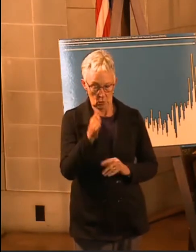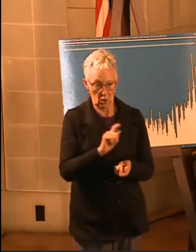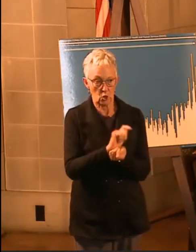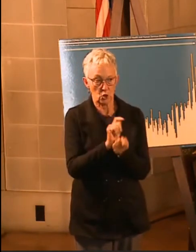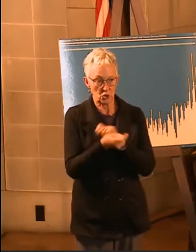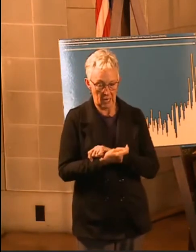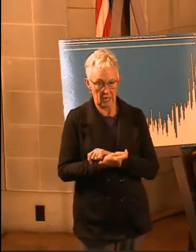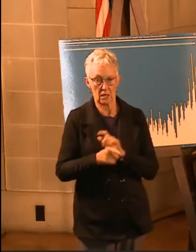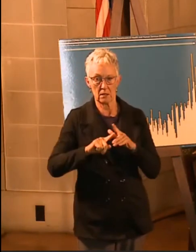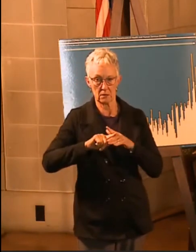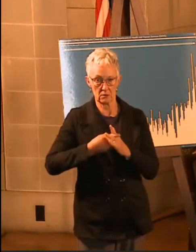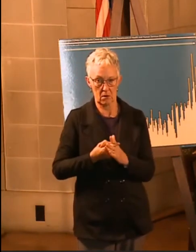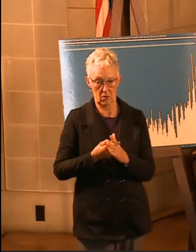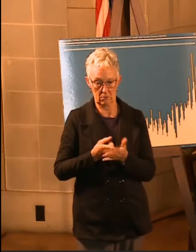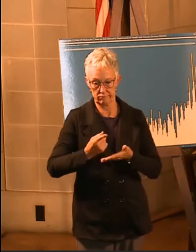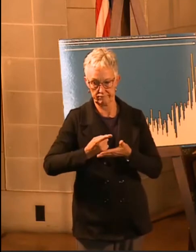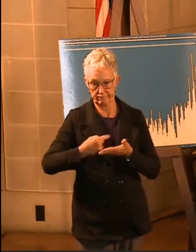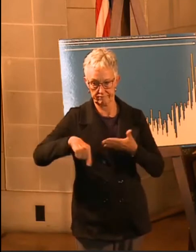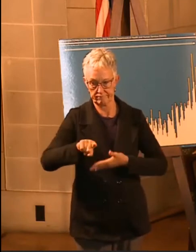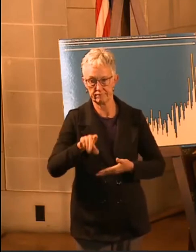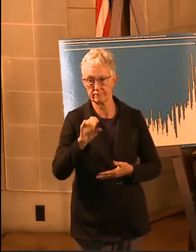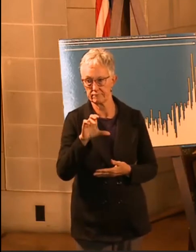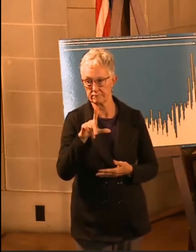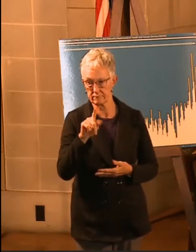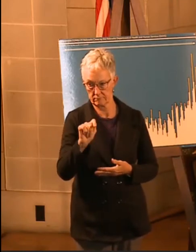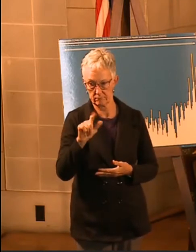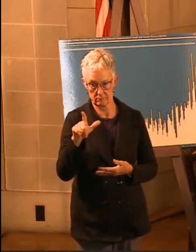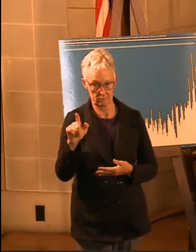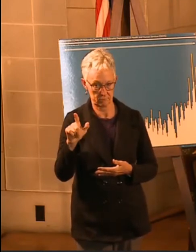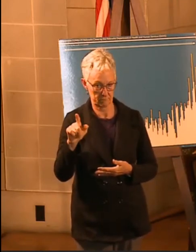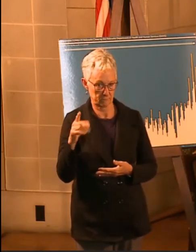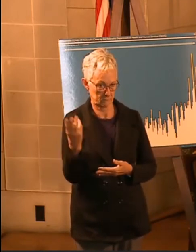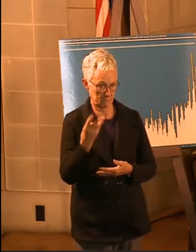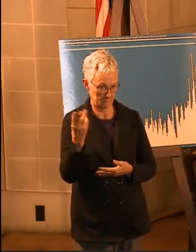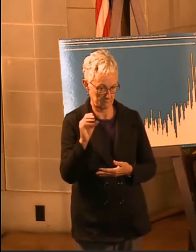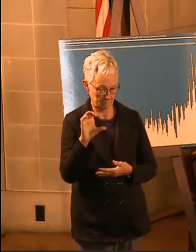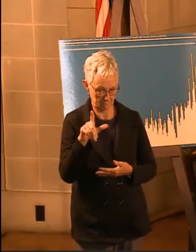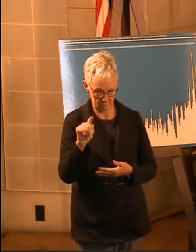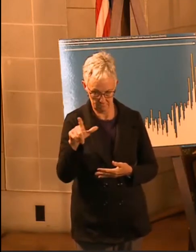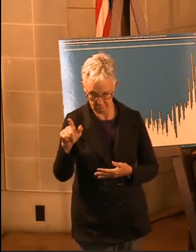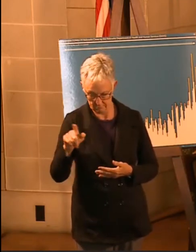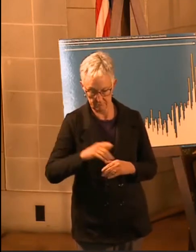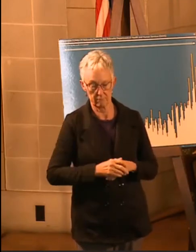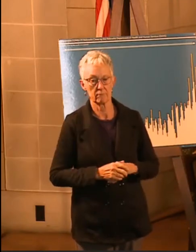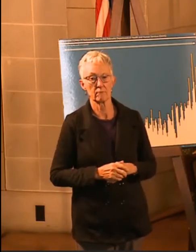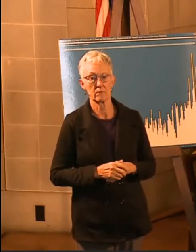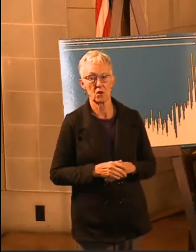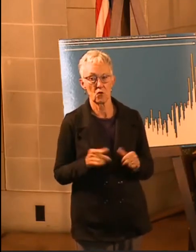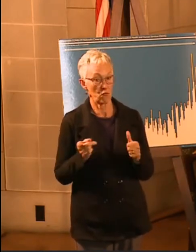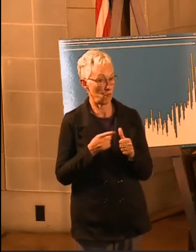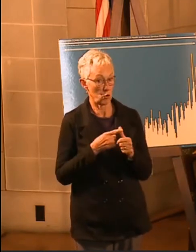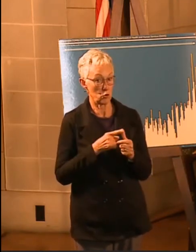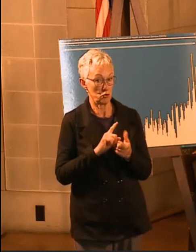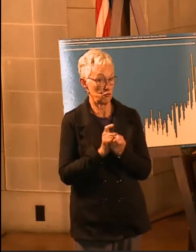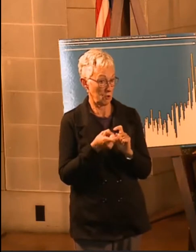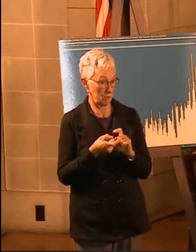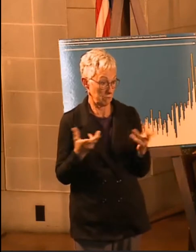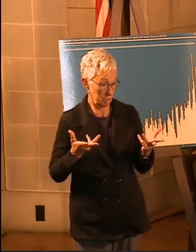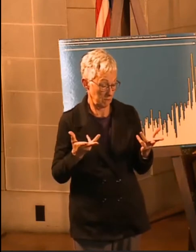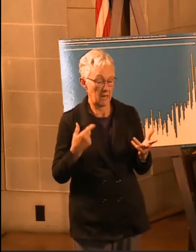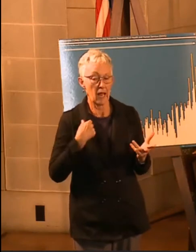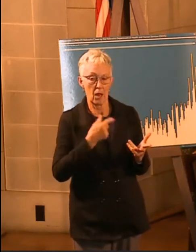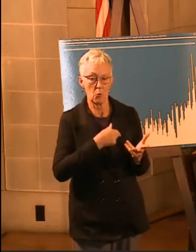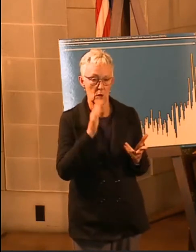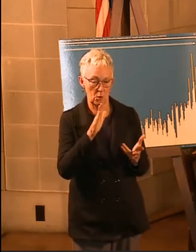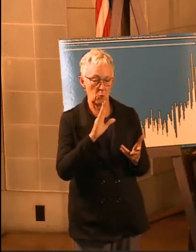effective on Wednesday, October 21st. The first is that we are going to be putting in a stipulation